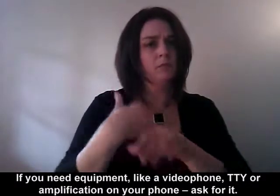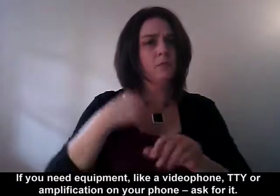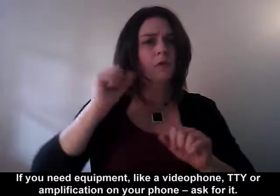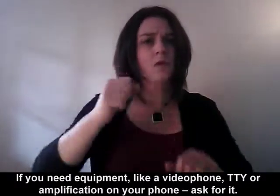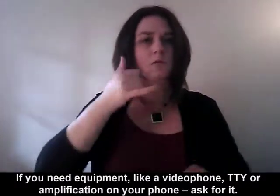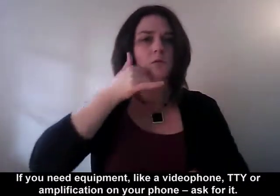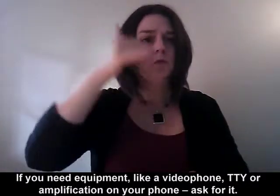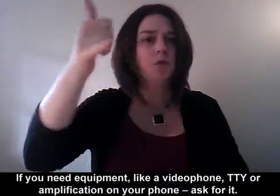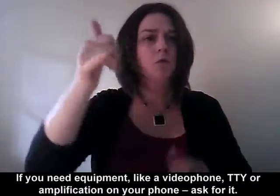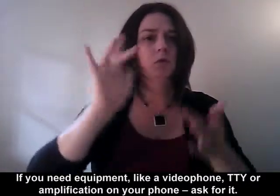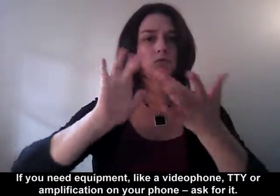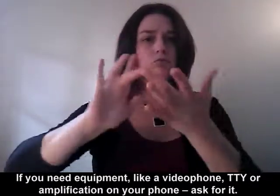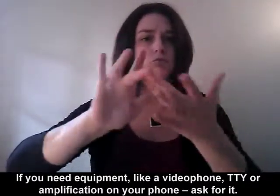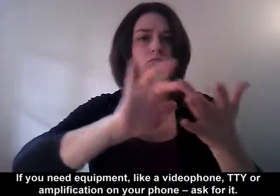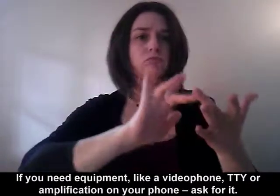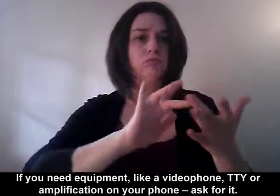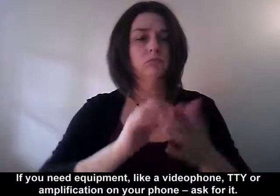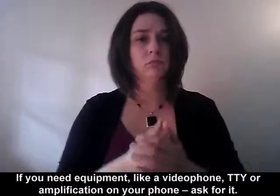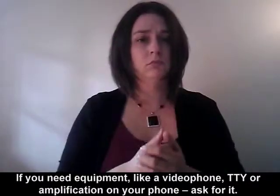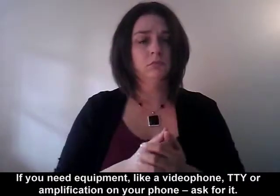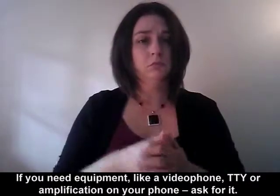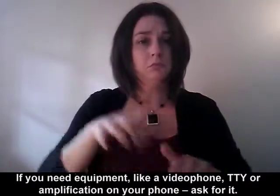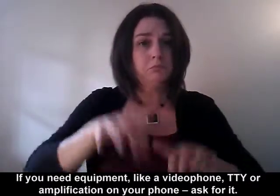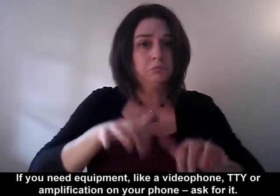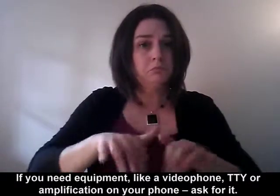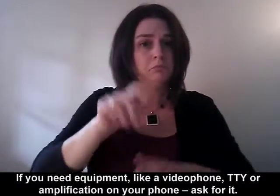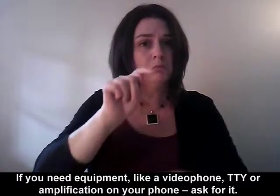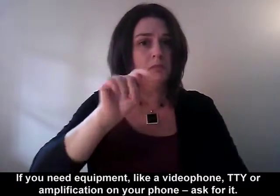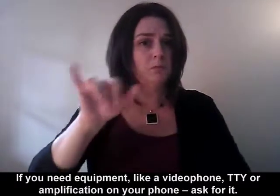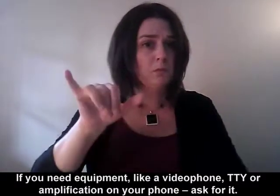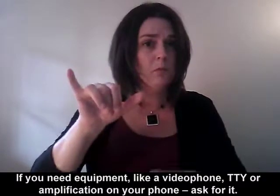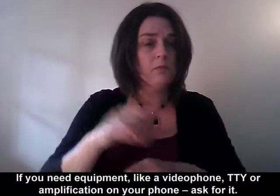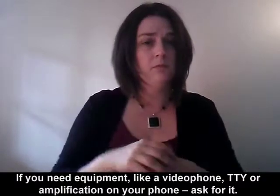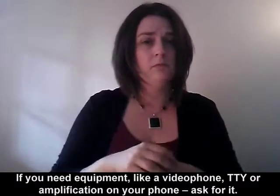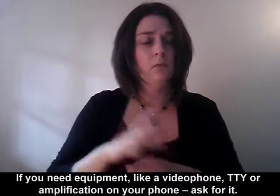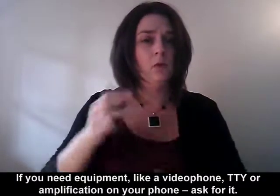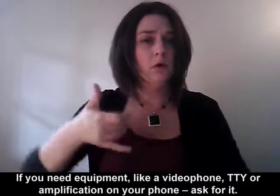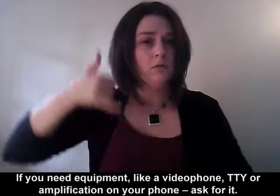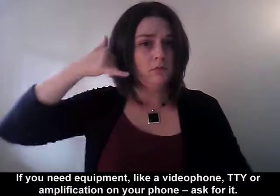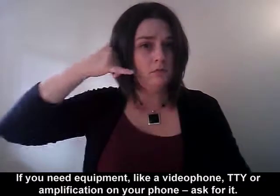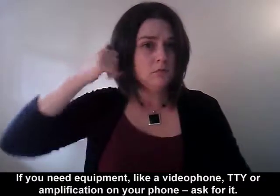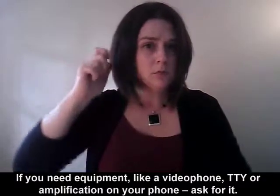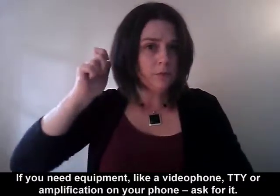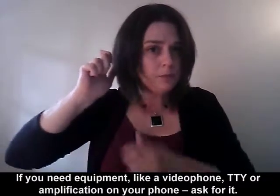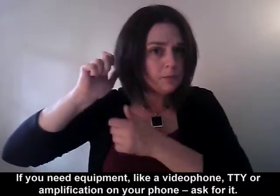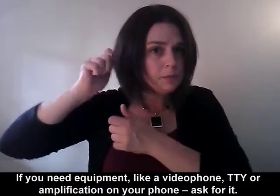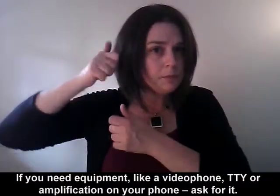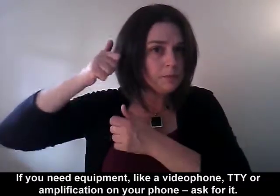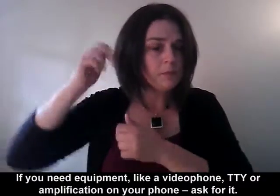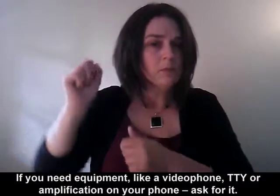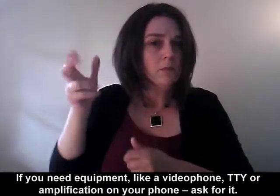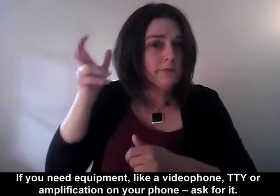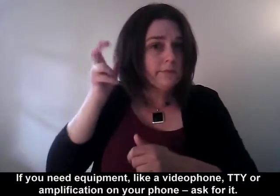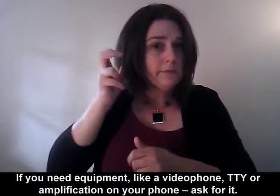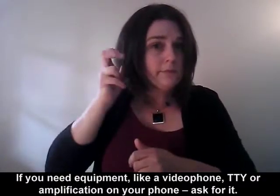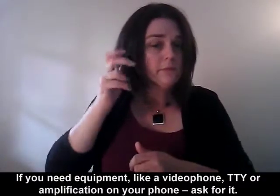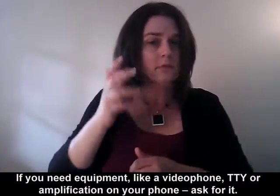If you need equipment, like a videophone, TTY, or amplification on your telephone, ask for it.